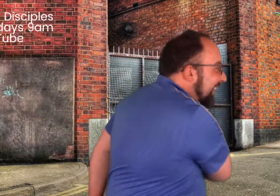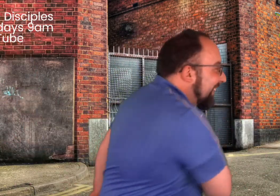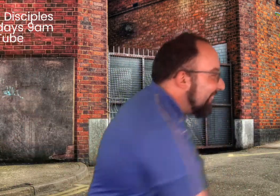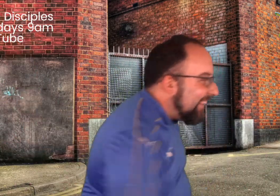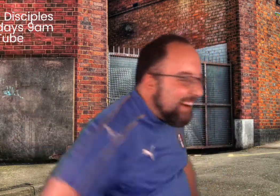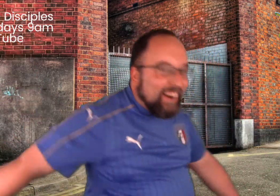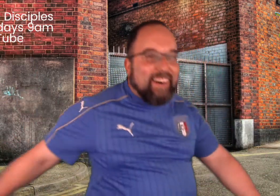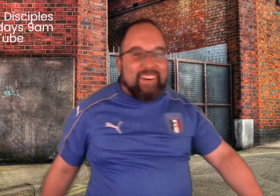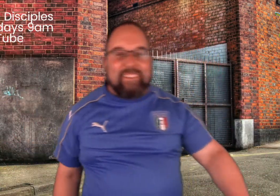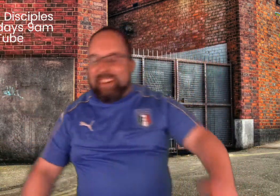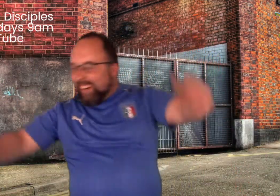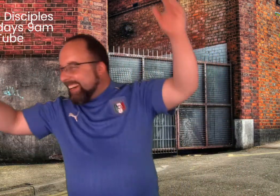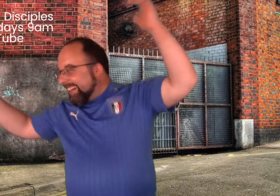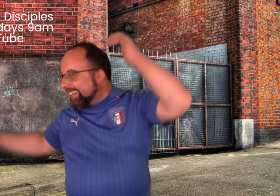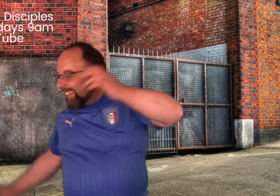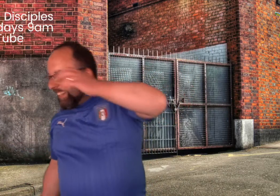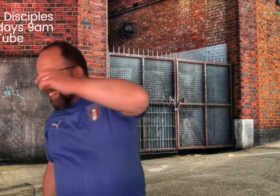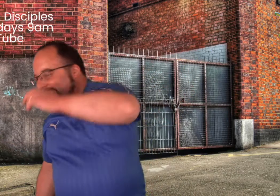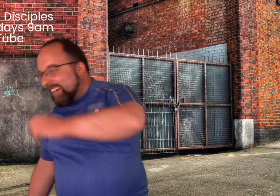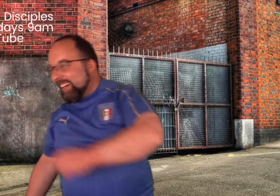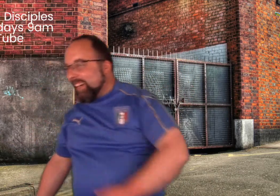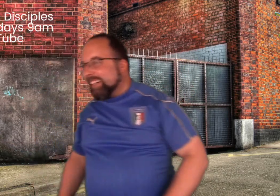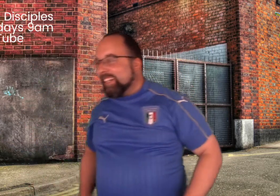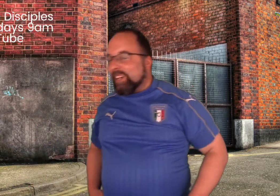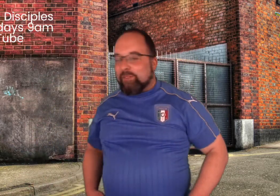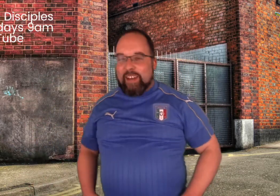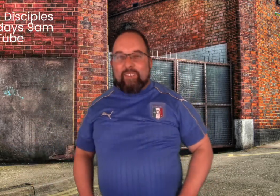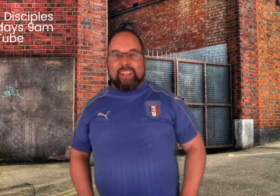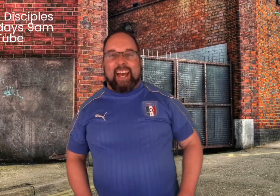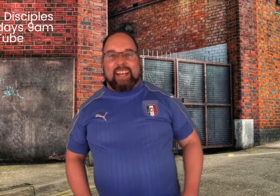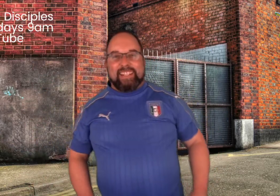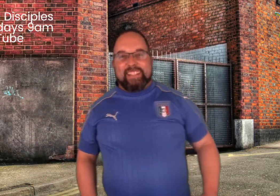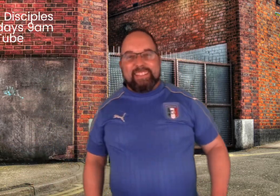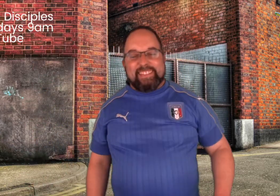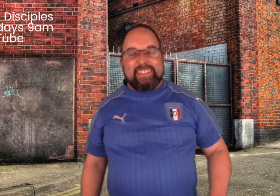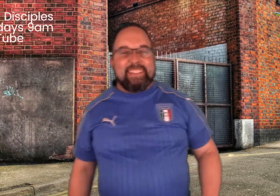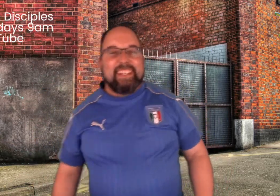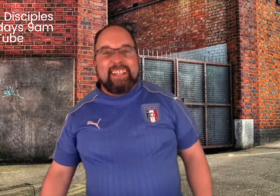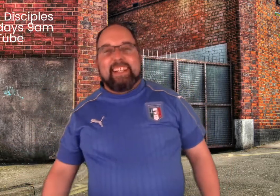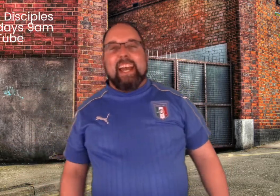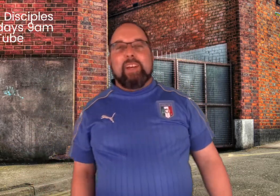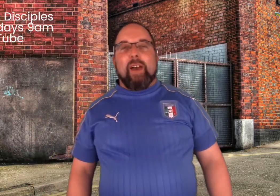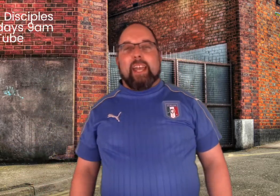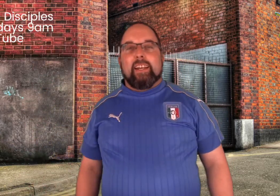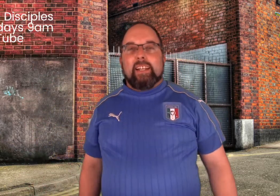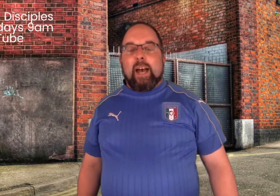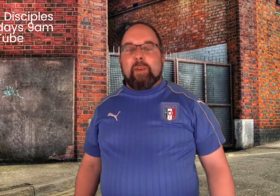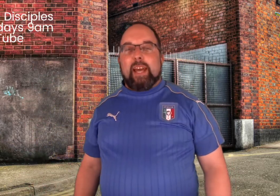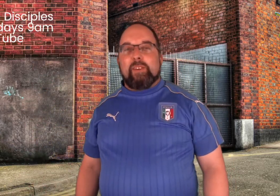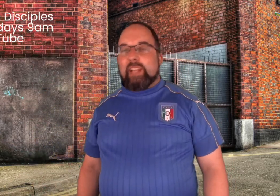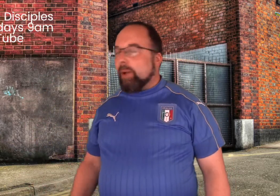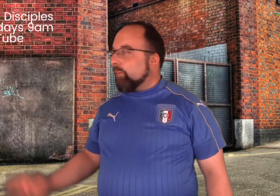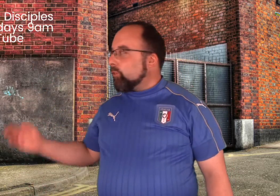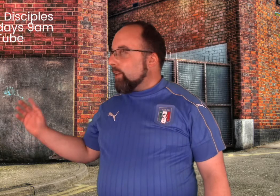Whoa. Oh. Oh. I felt that. Anyway, I'm going to have a chat with Trevor,